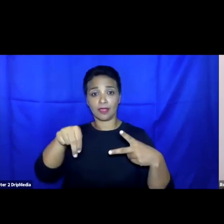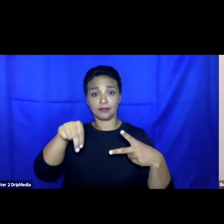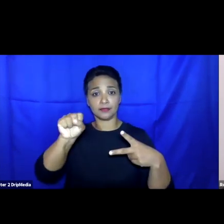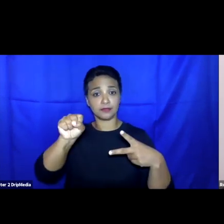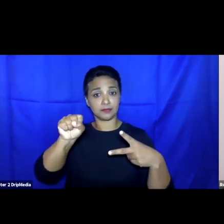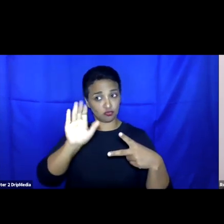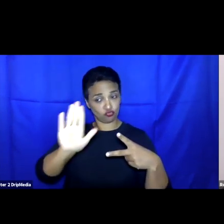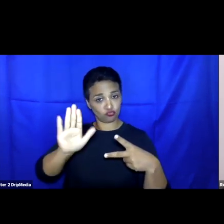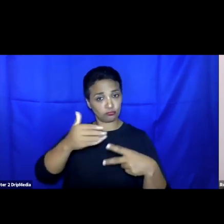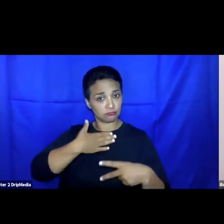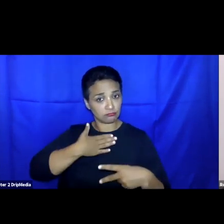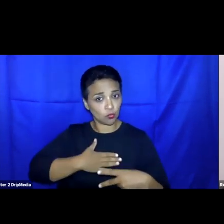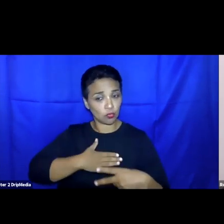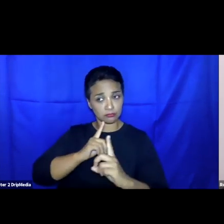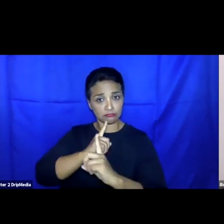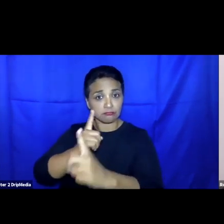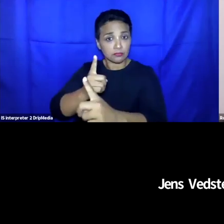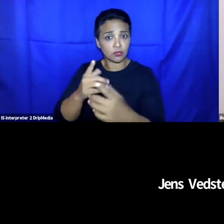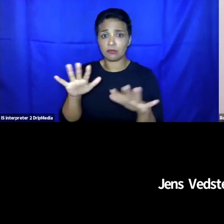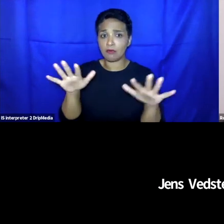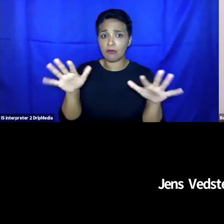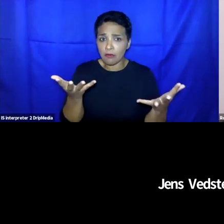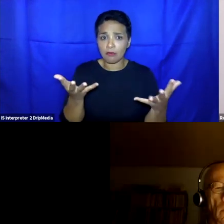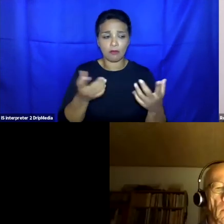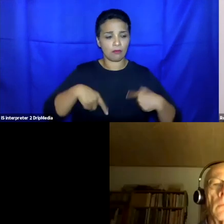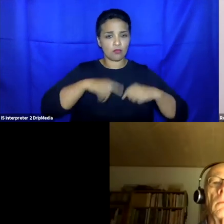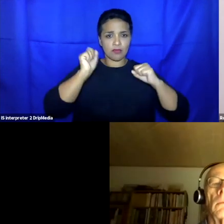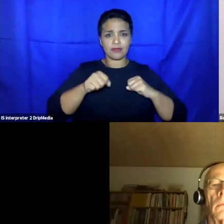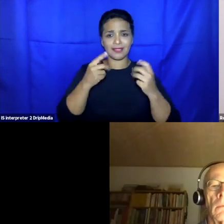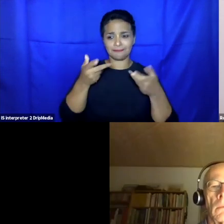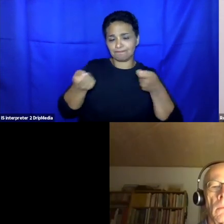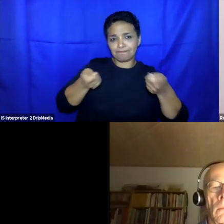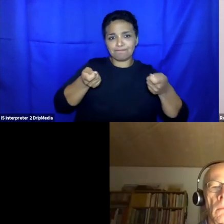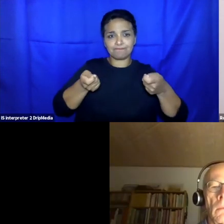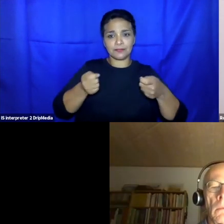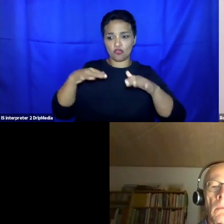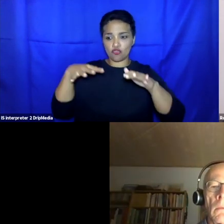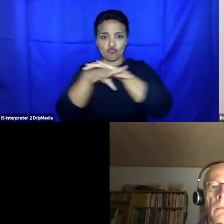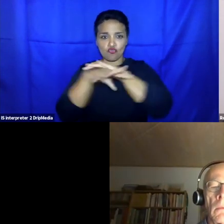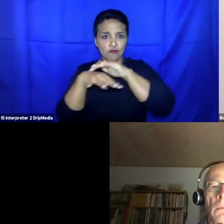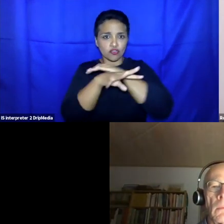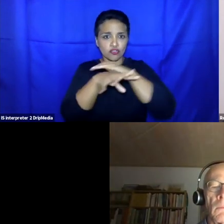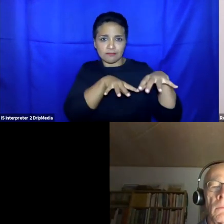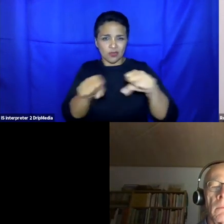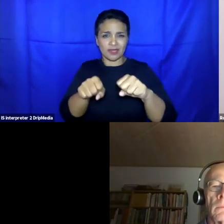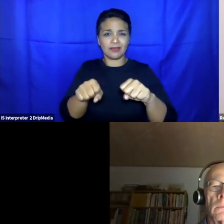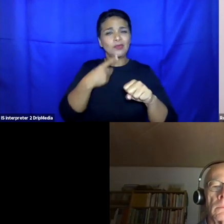start addressing this containment? And as we see, containment is often related to crisis, or at least how